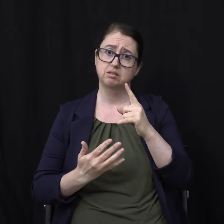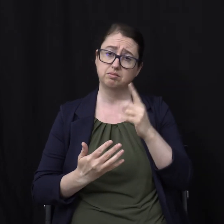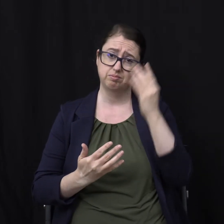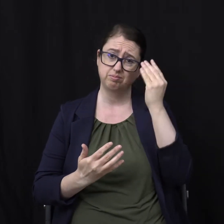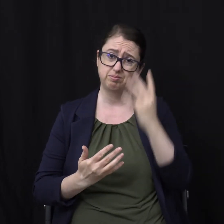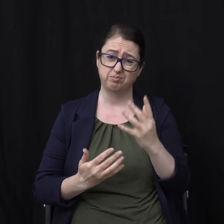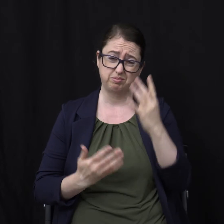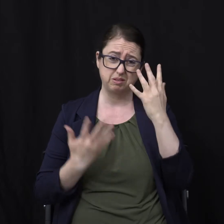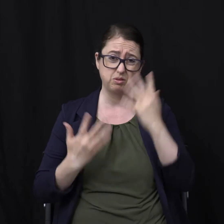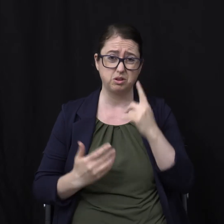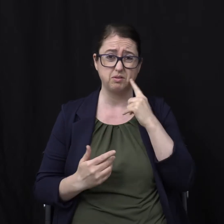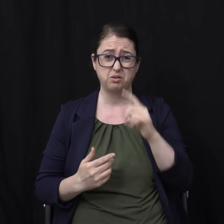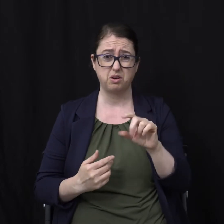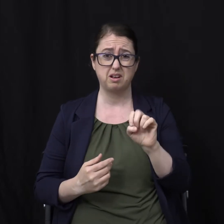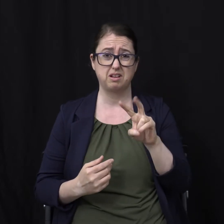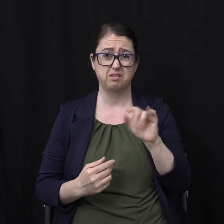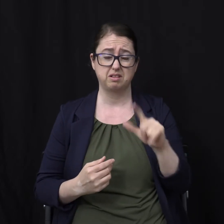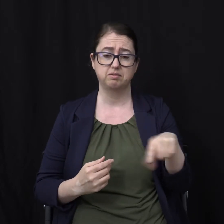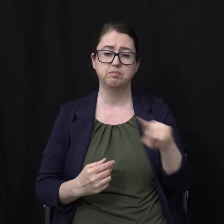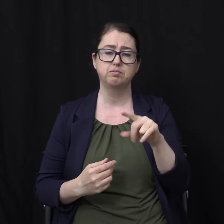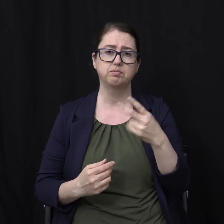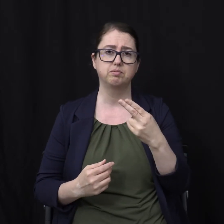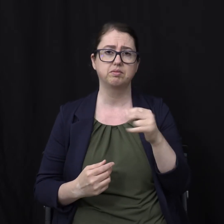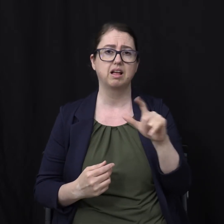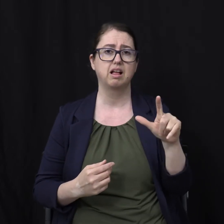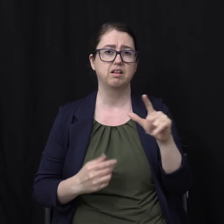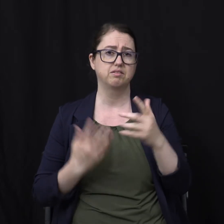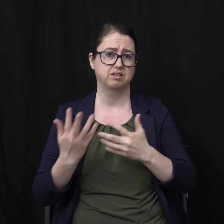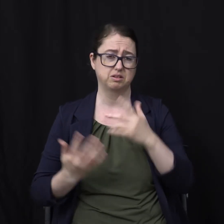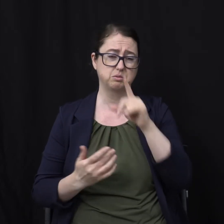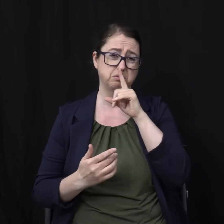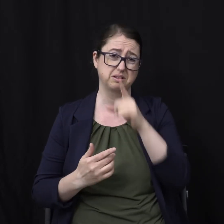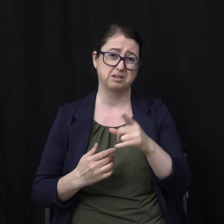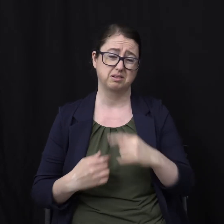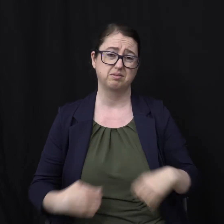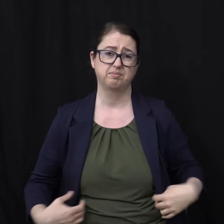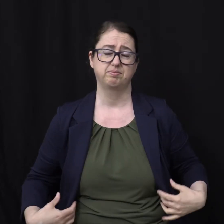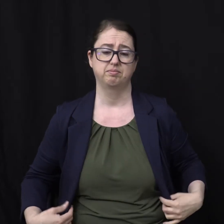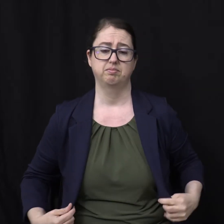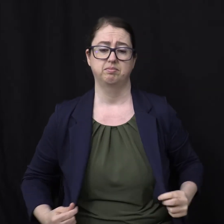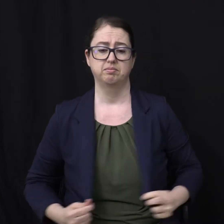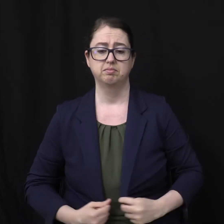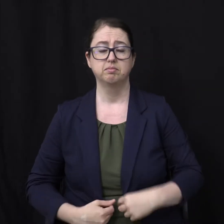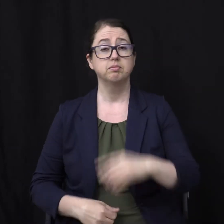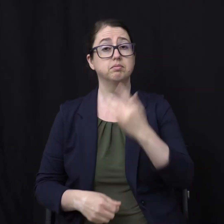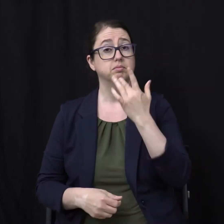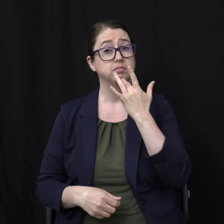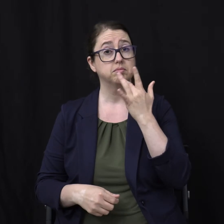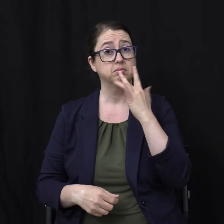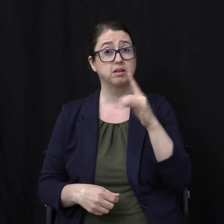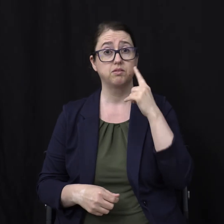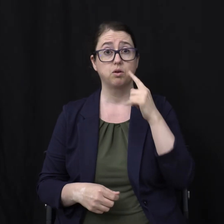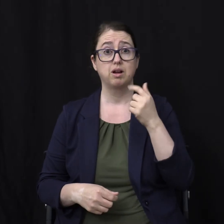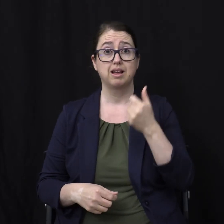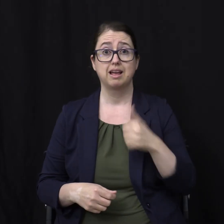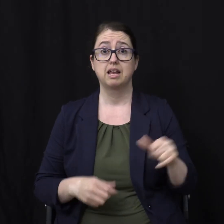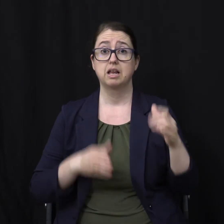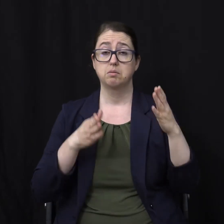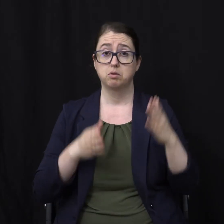real It's a real biblical reality Fortunately for any person Who wants to have eternal